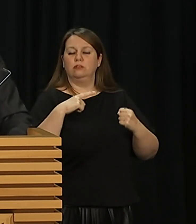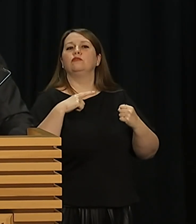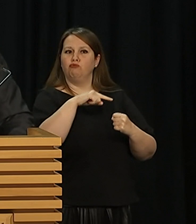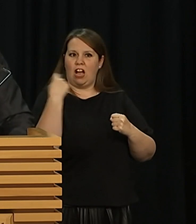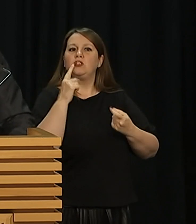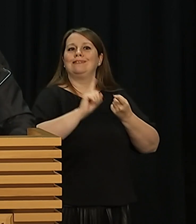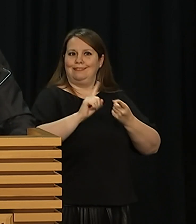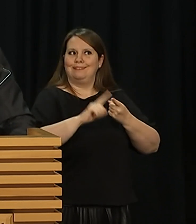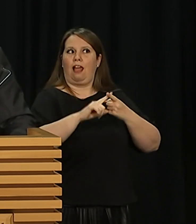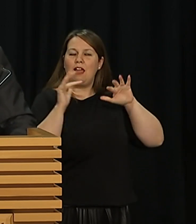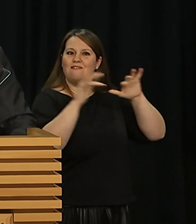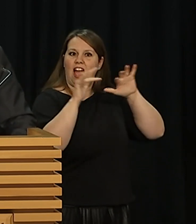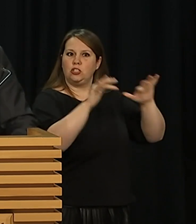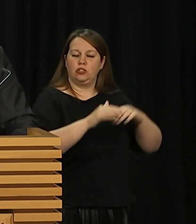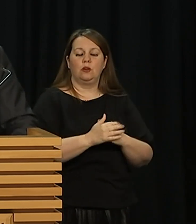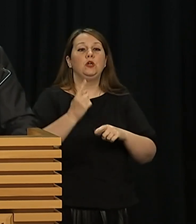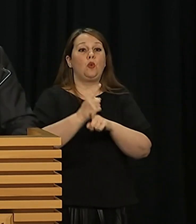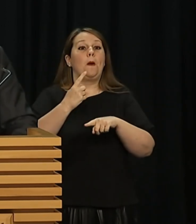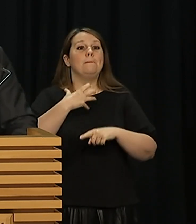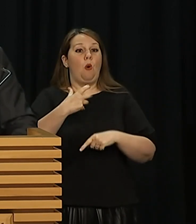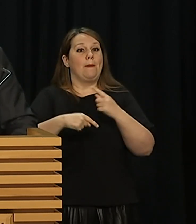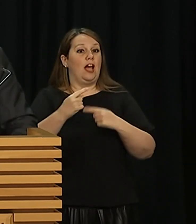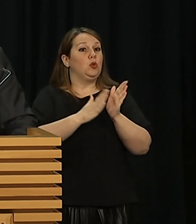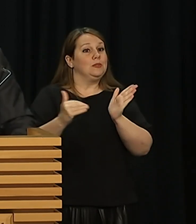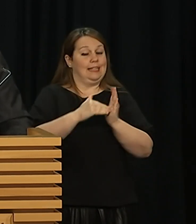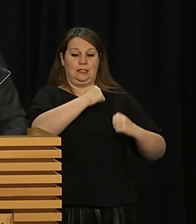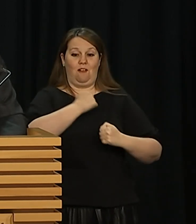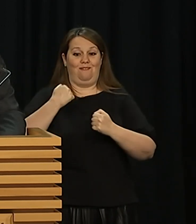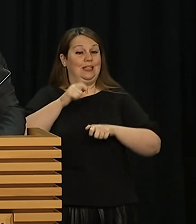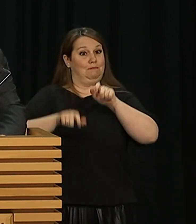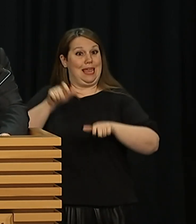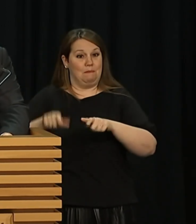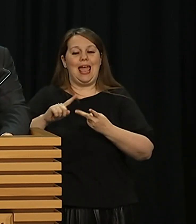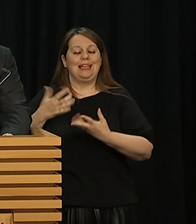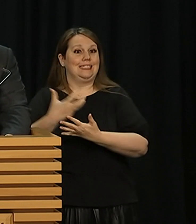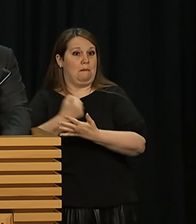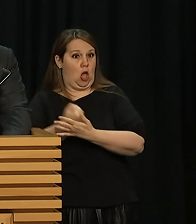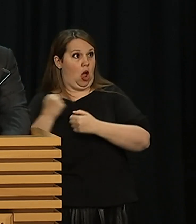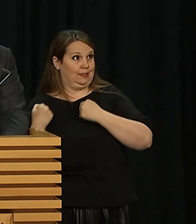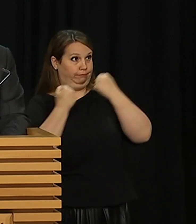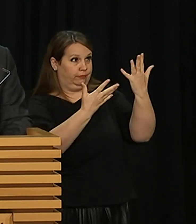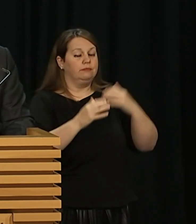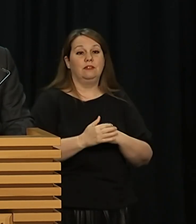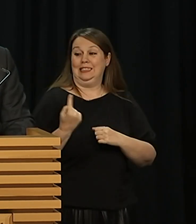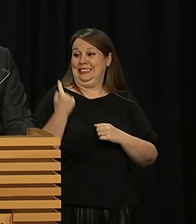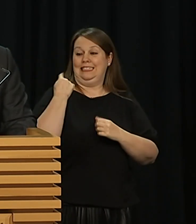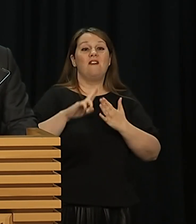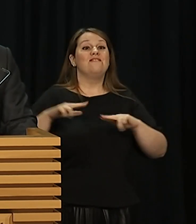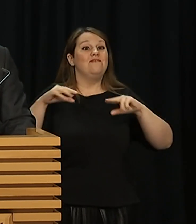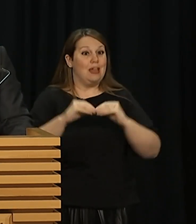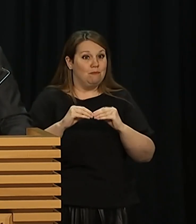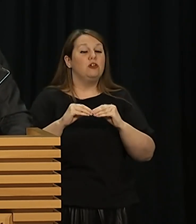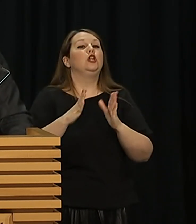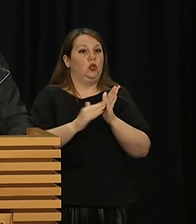New Zealand Defence Force deployments and more funding for supplies. Since February, New Zealand has been providing a range of support to Ukraine